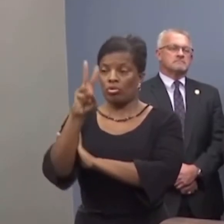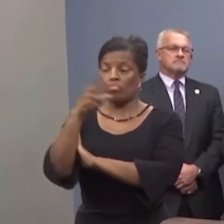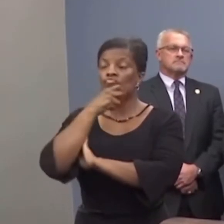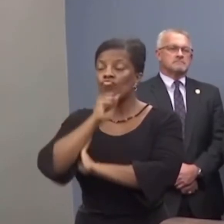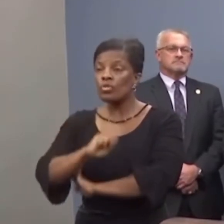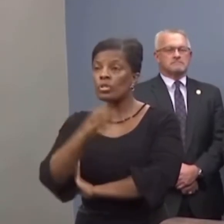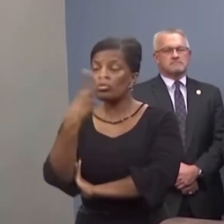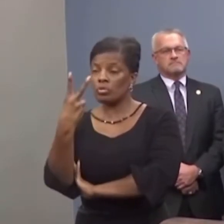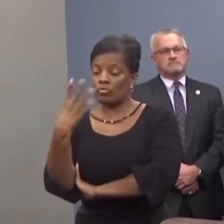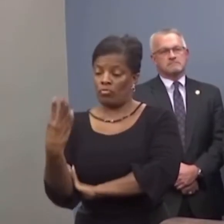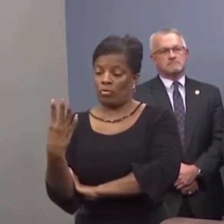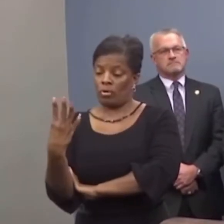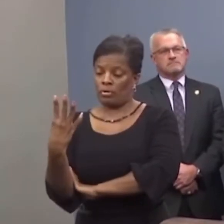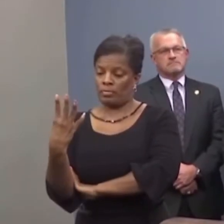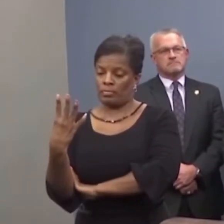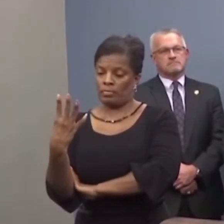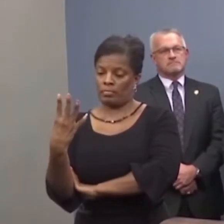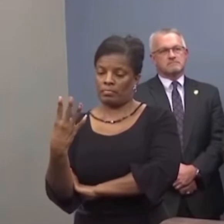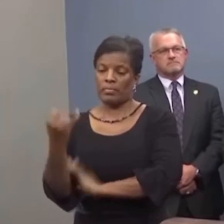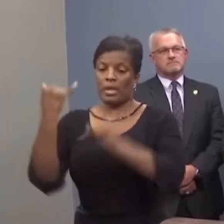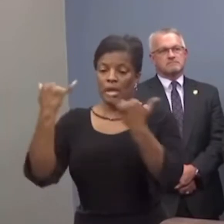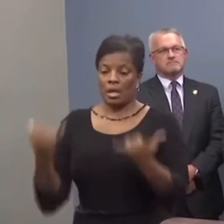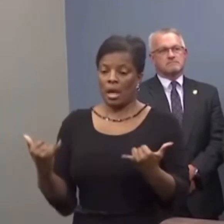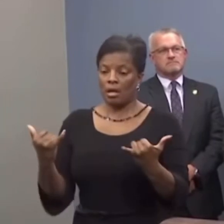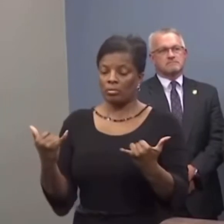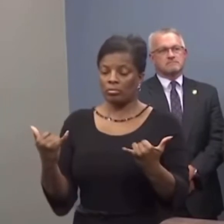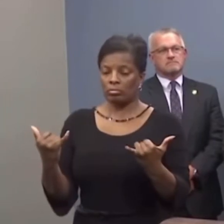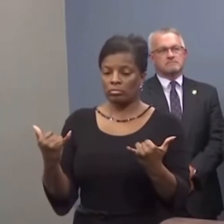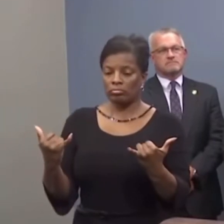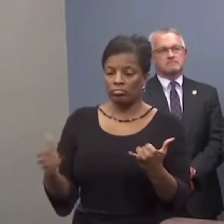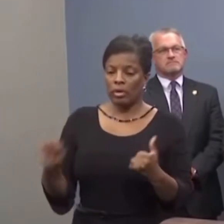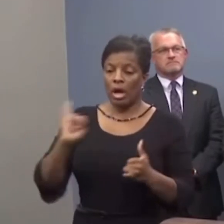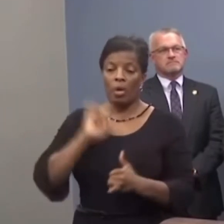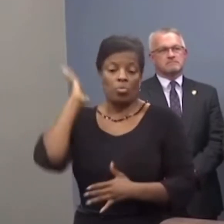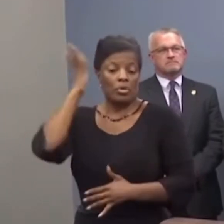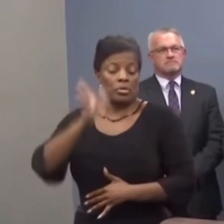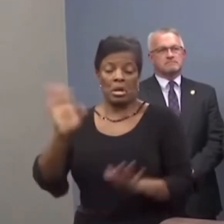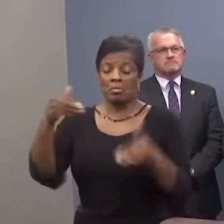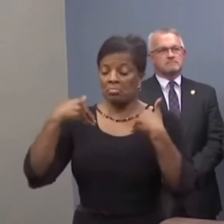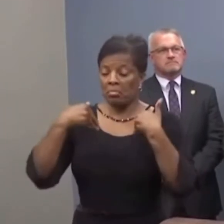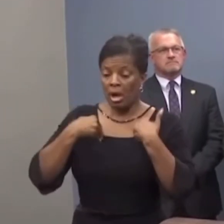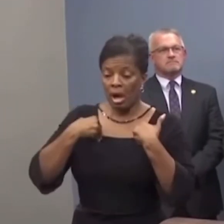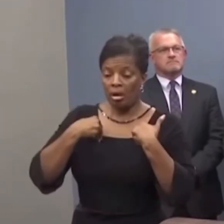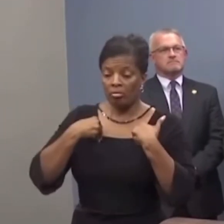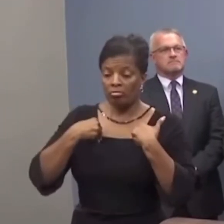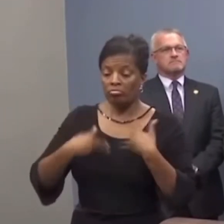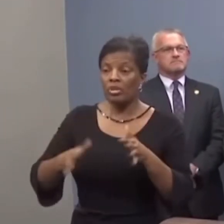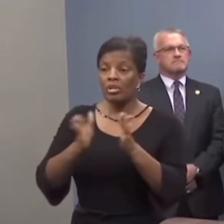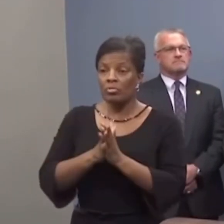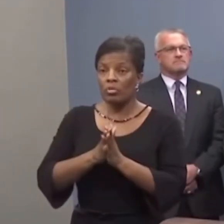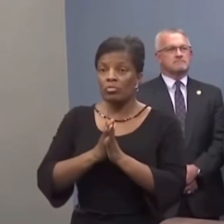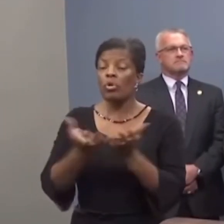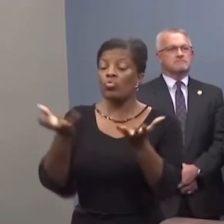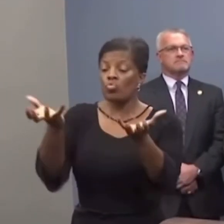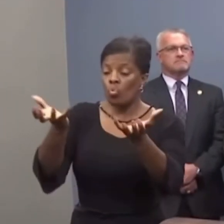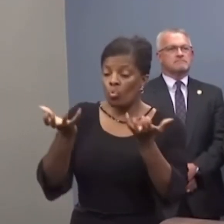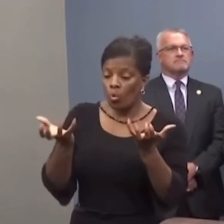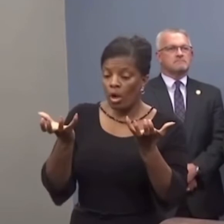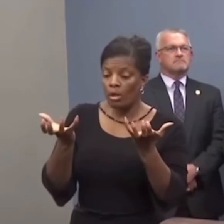old. Now, unfortunately, I will not have the answers that you are going to want. This is an ongoing